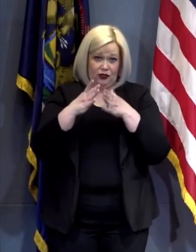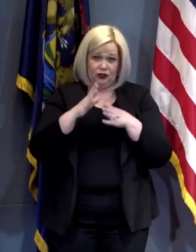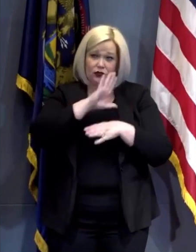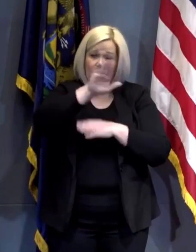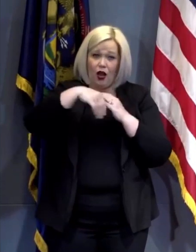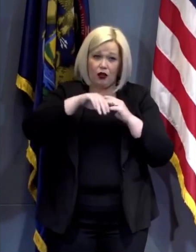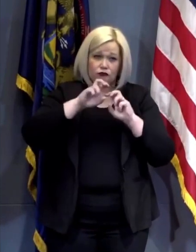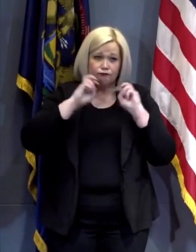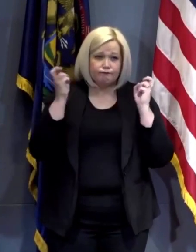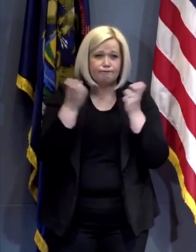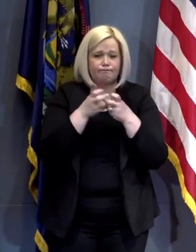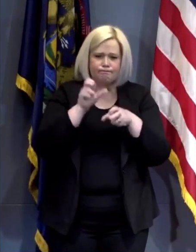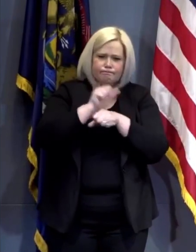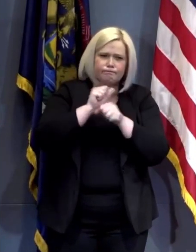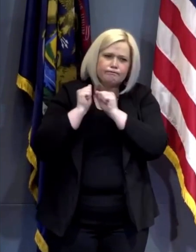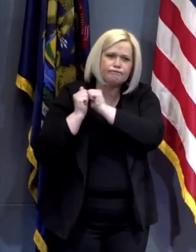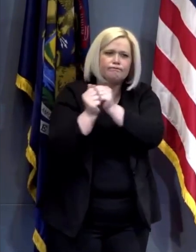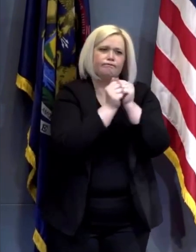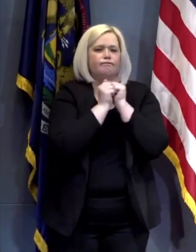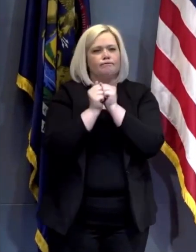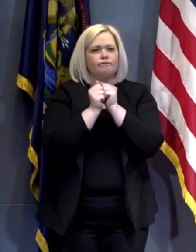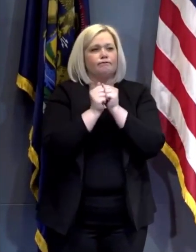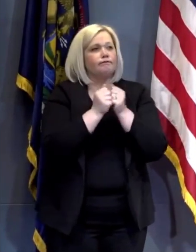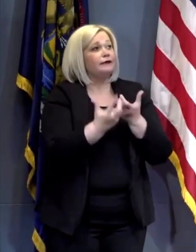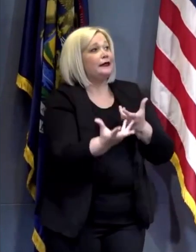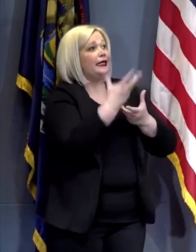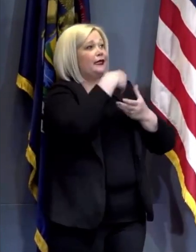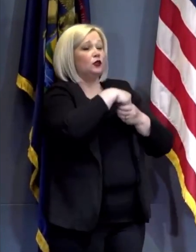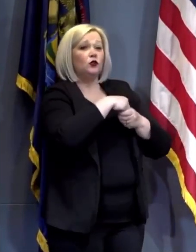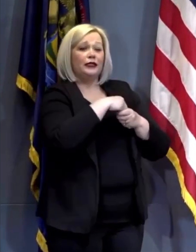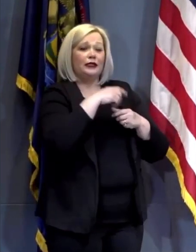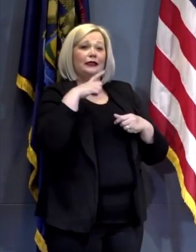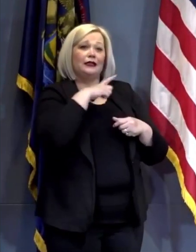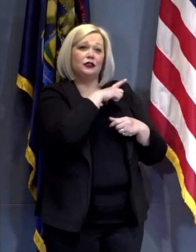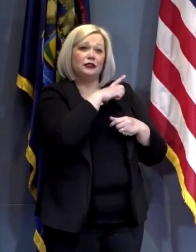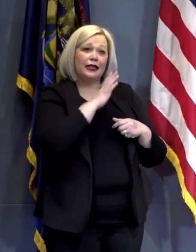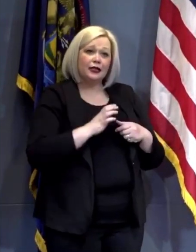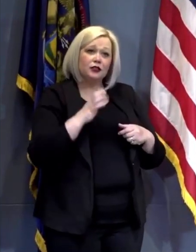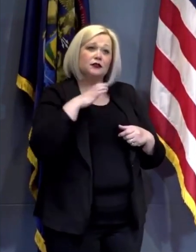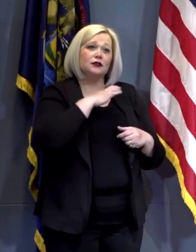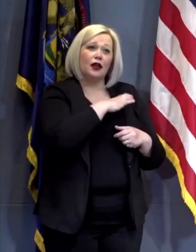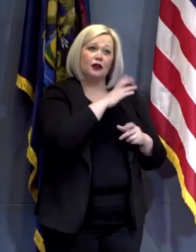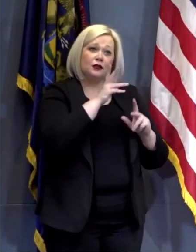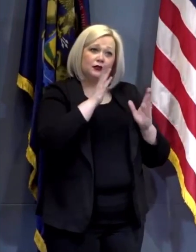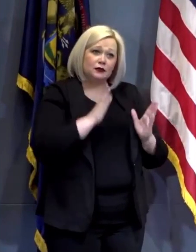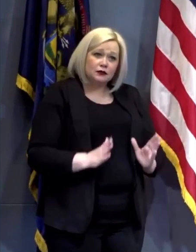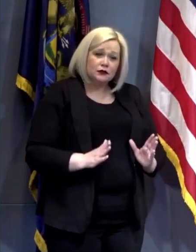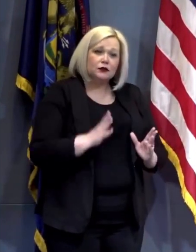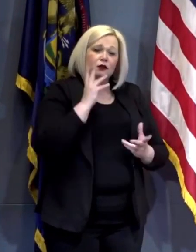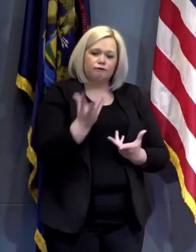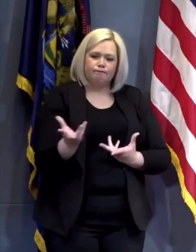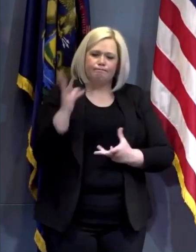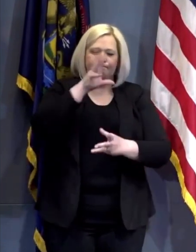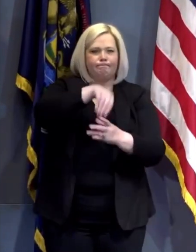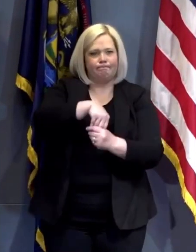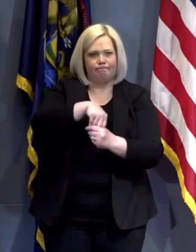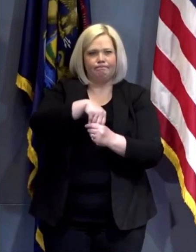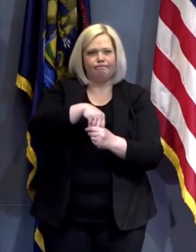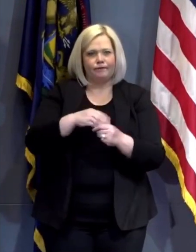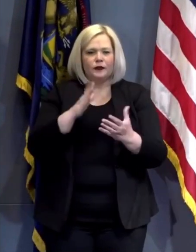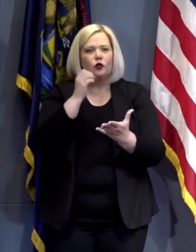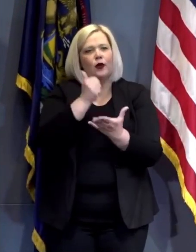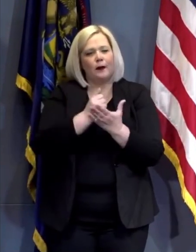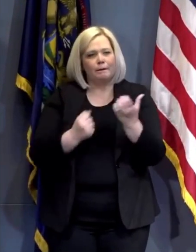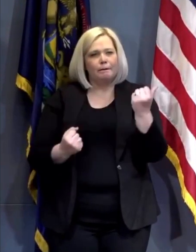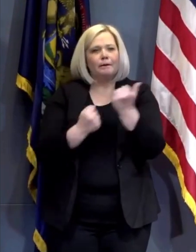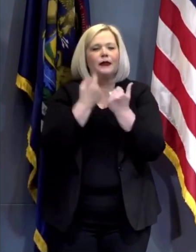joined by members of our lawmaking bodies in the Michigan Legislature and from Congress who will be a fundamental, will be fundamental members of the team to advocate for